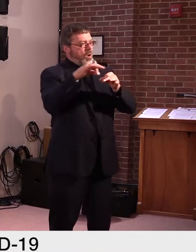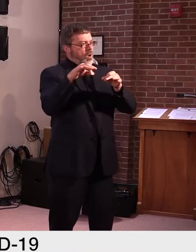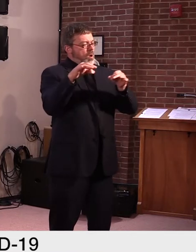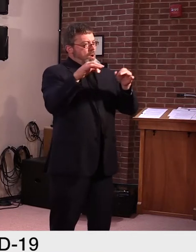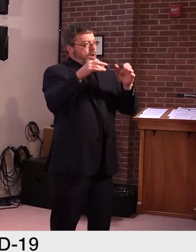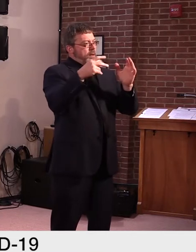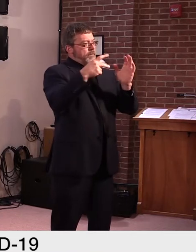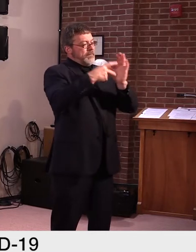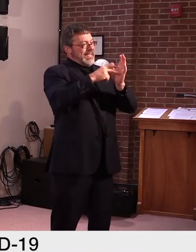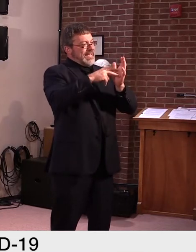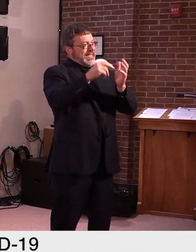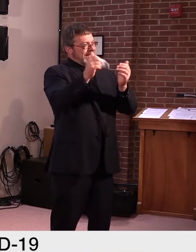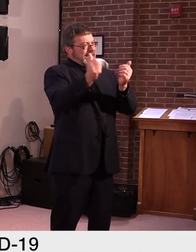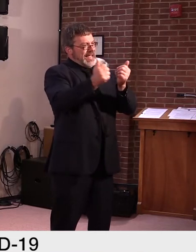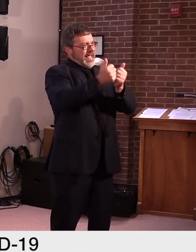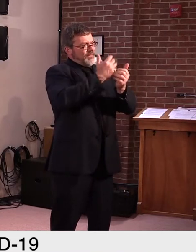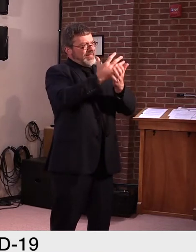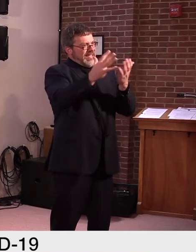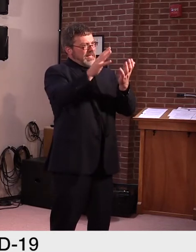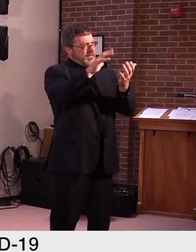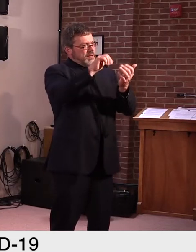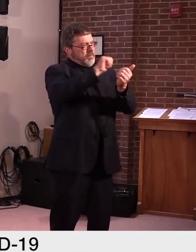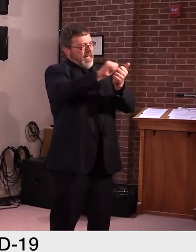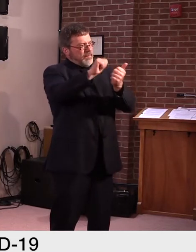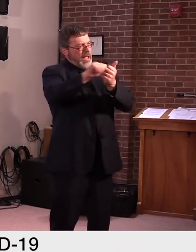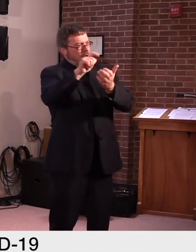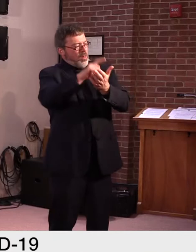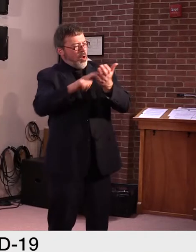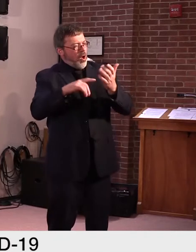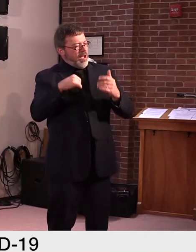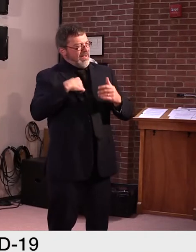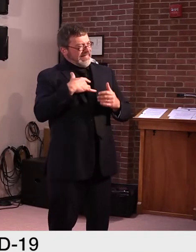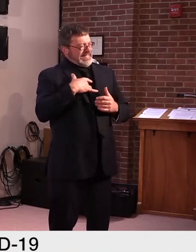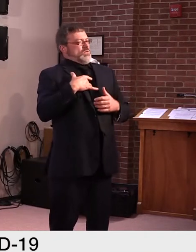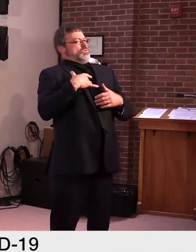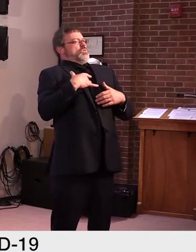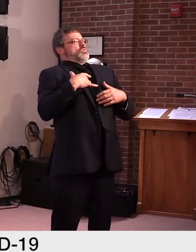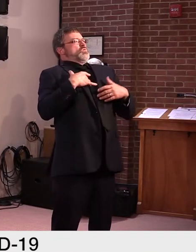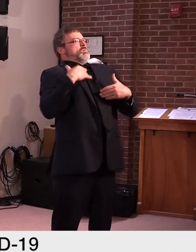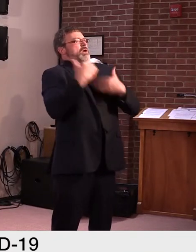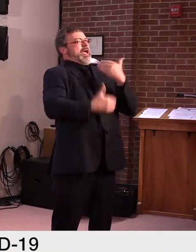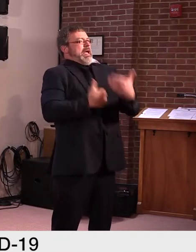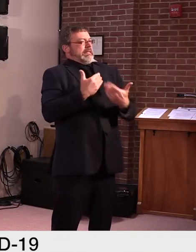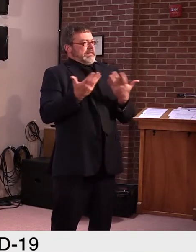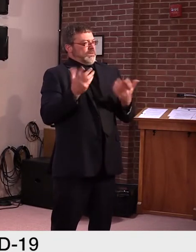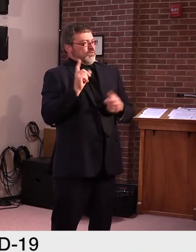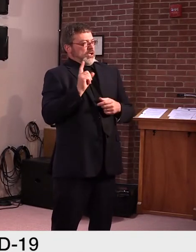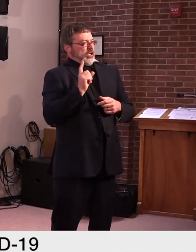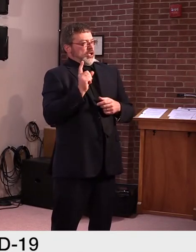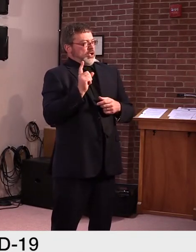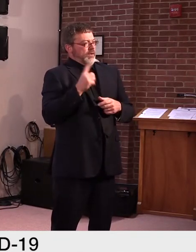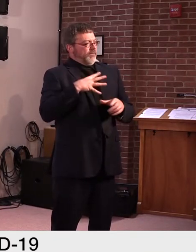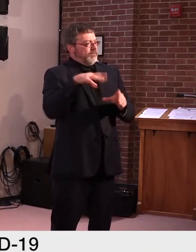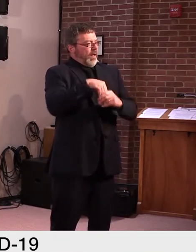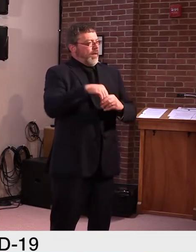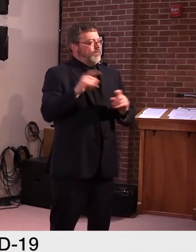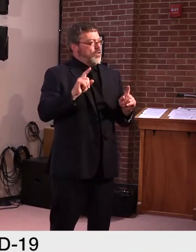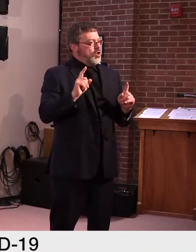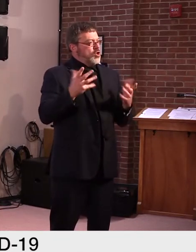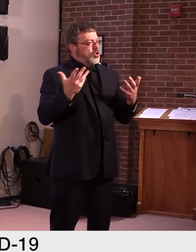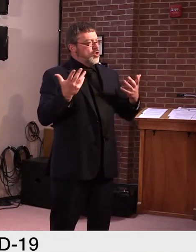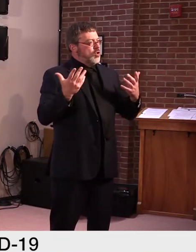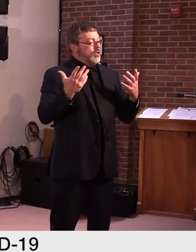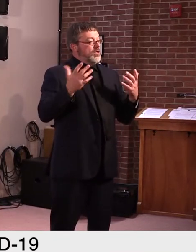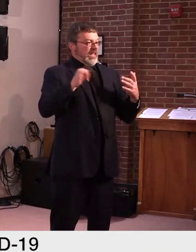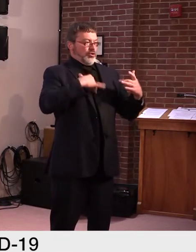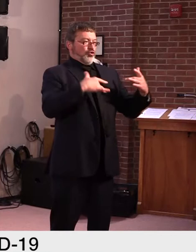Senate will see the wisdom and trying to take a step back, address the, the concerns that I laid out weeks ago, um, and